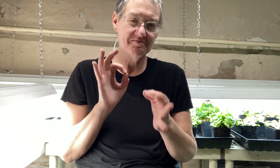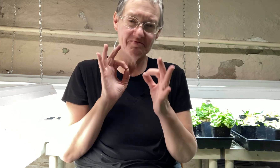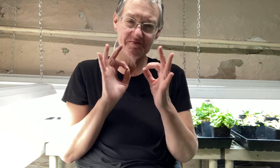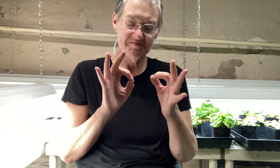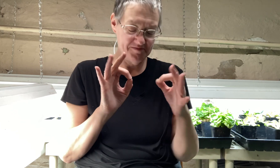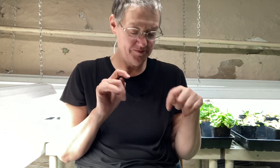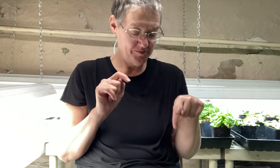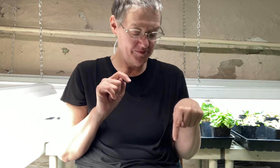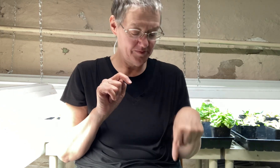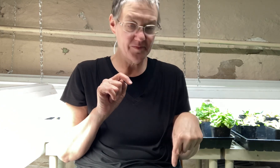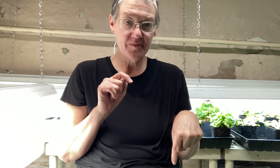weeks is perfect